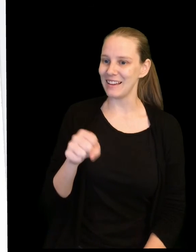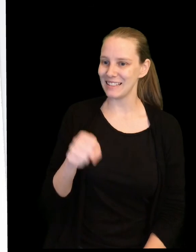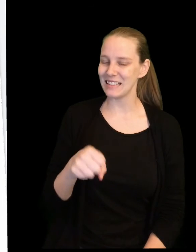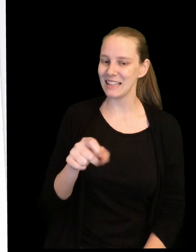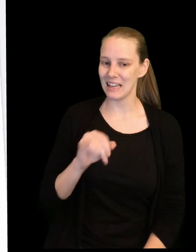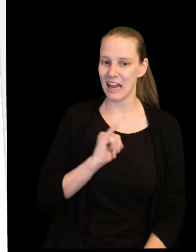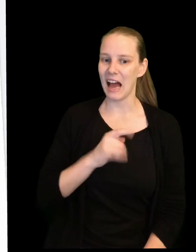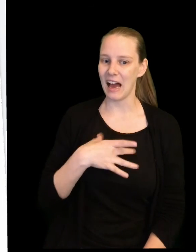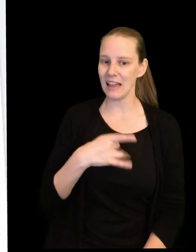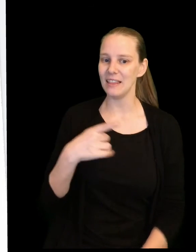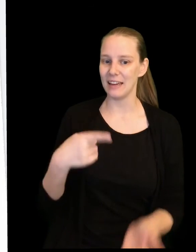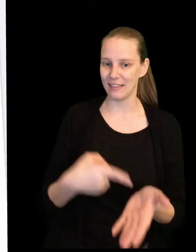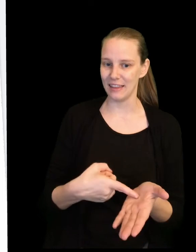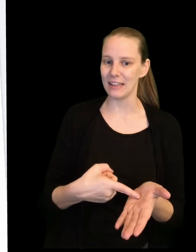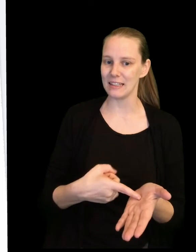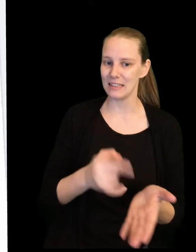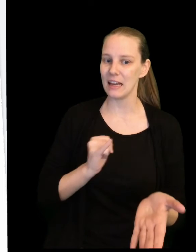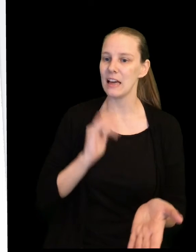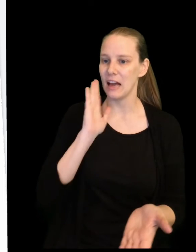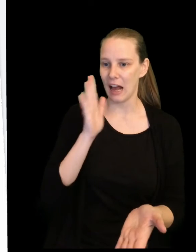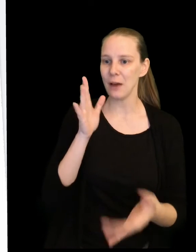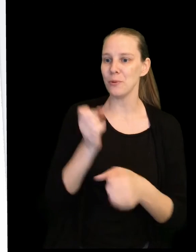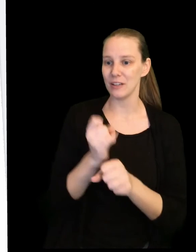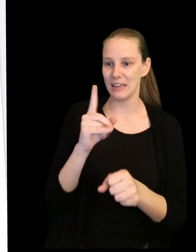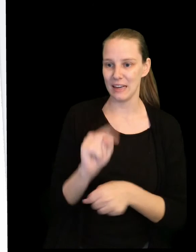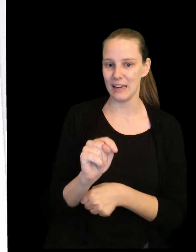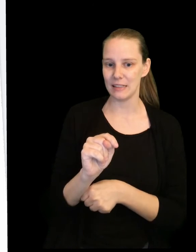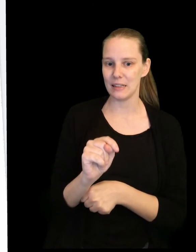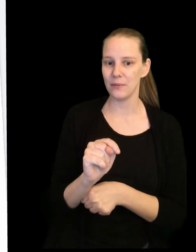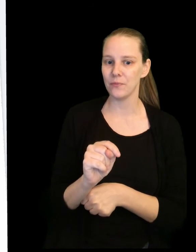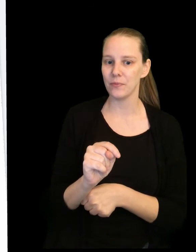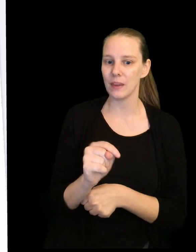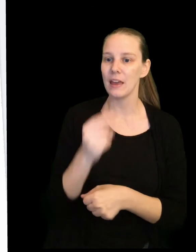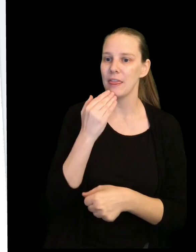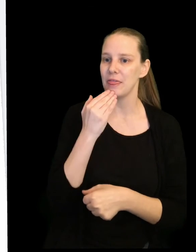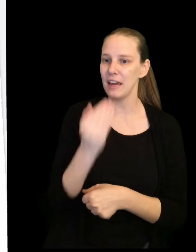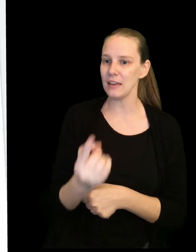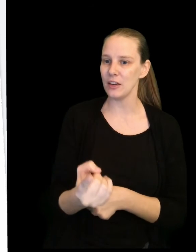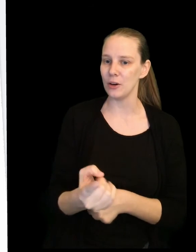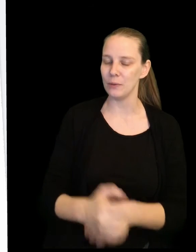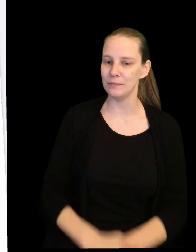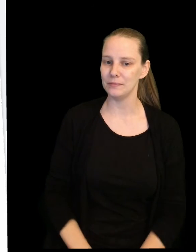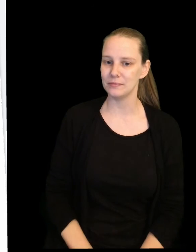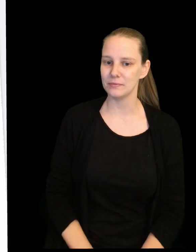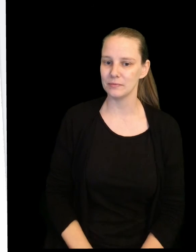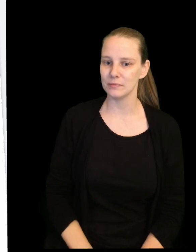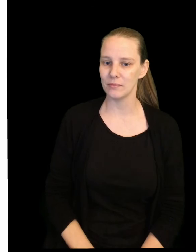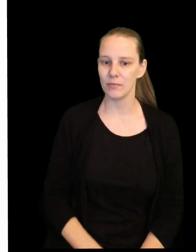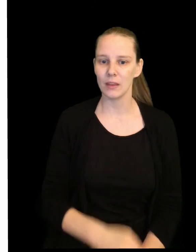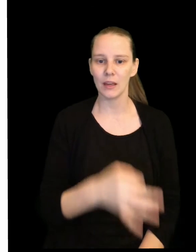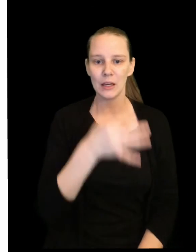Yes, I like this. I will get it. Thank you.